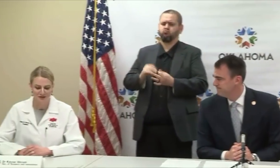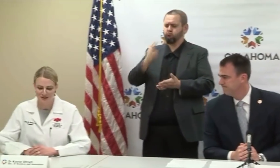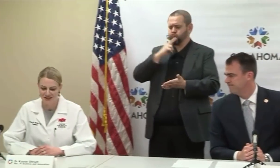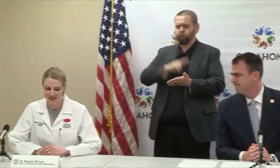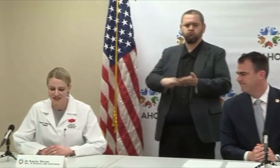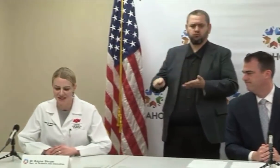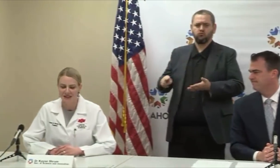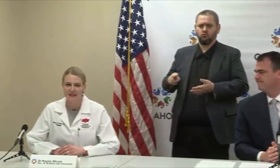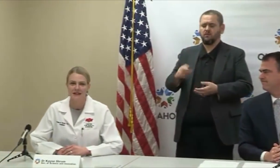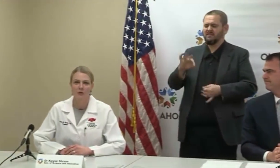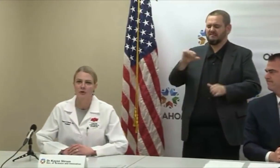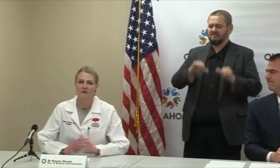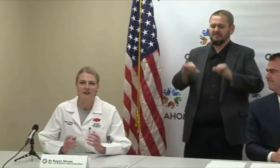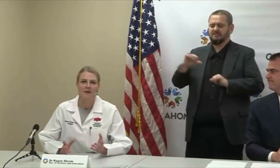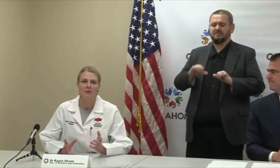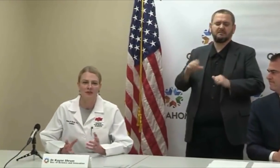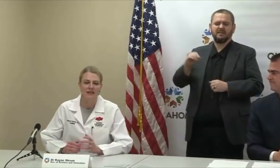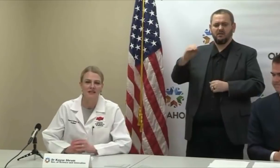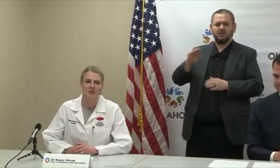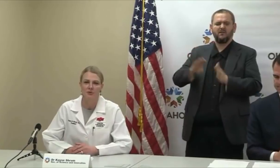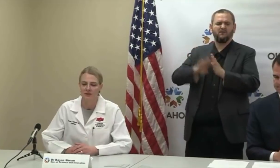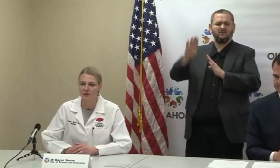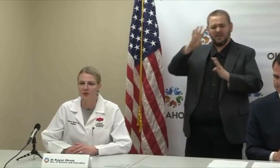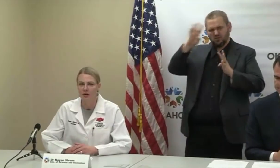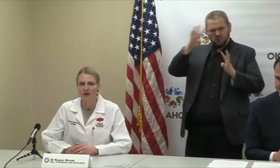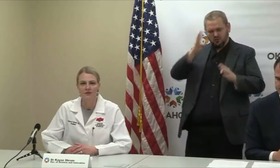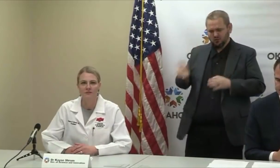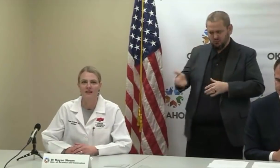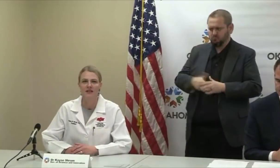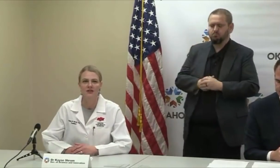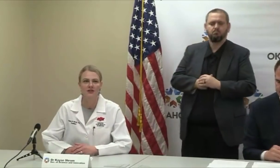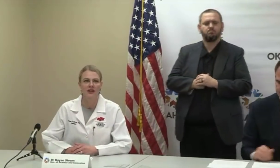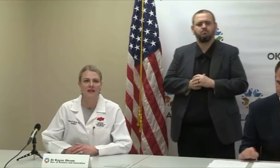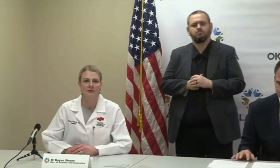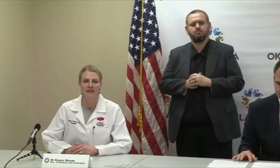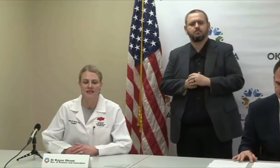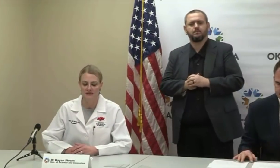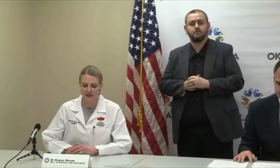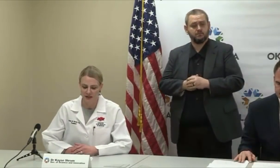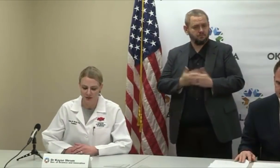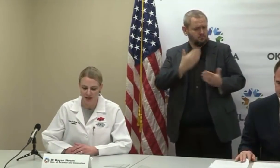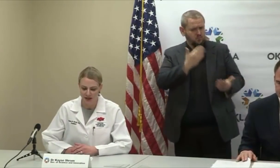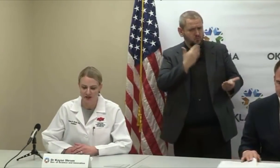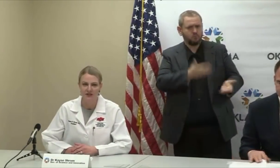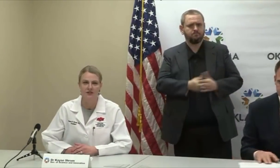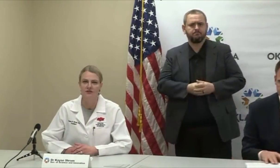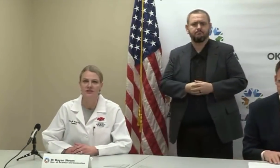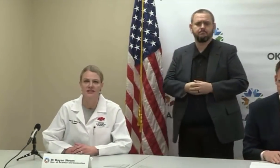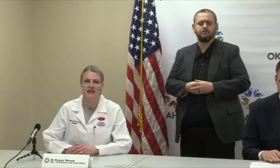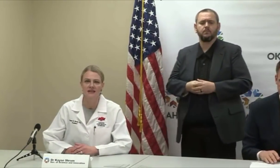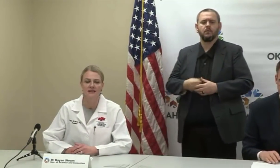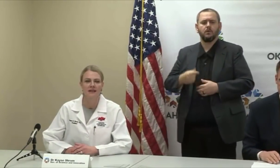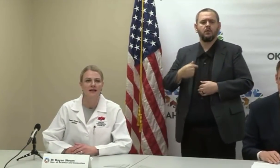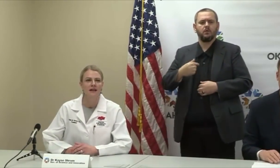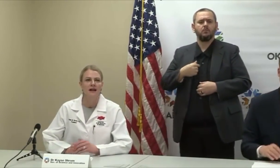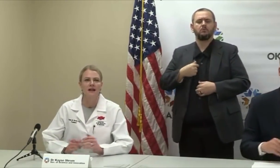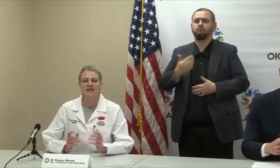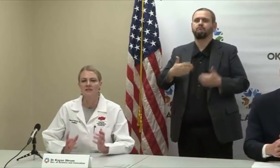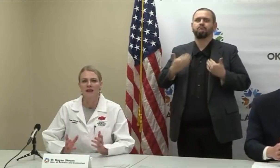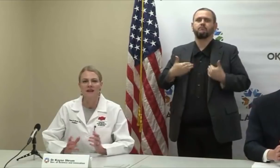Thank you, Governor Stitt. We are very pleased with the progress we made yesterday in receiving the reagents into the state.